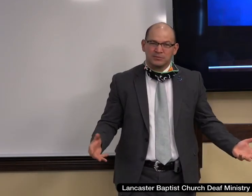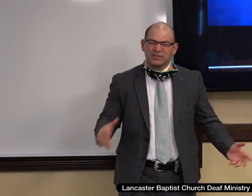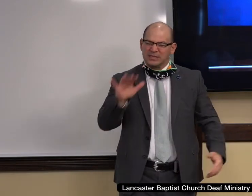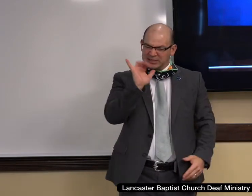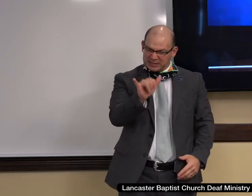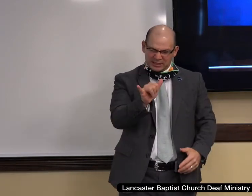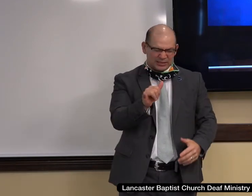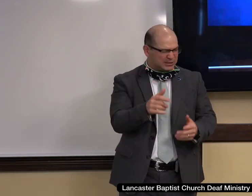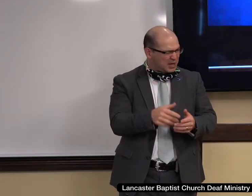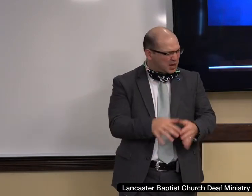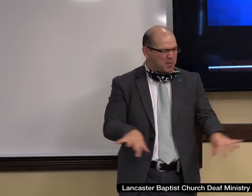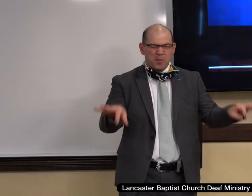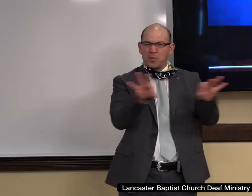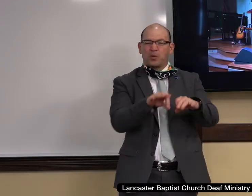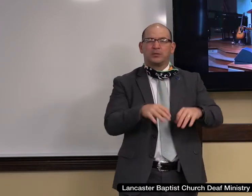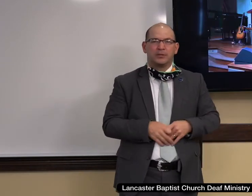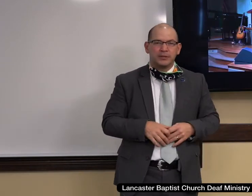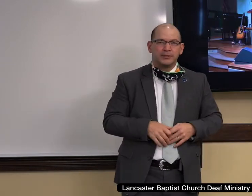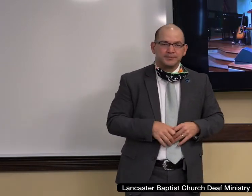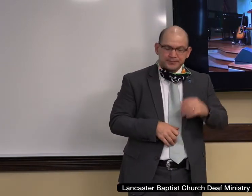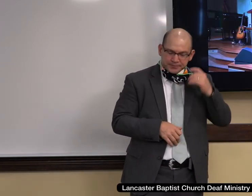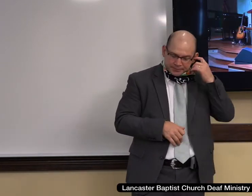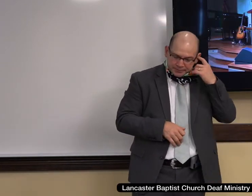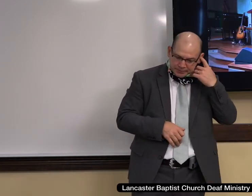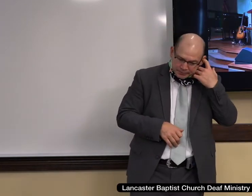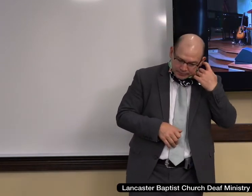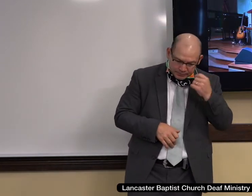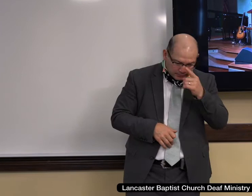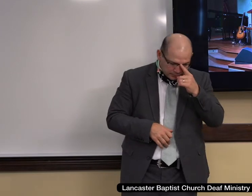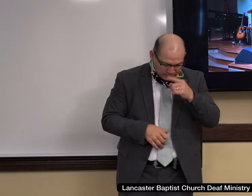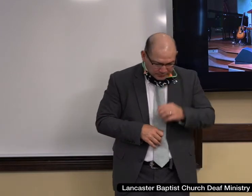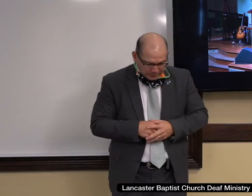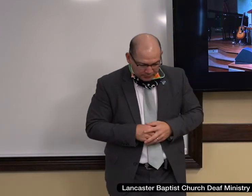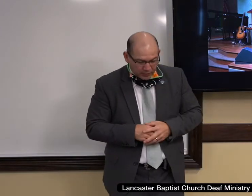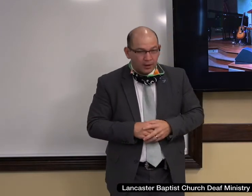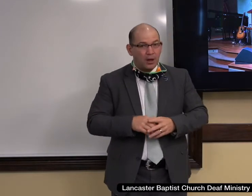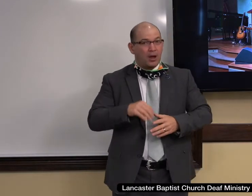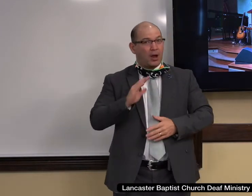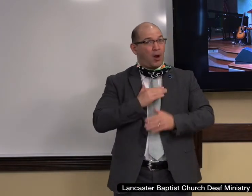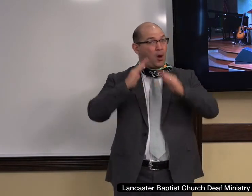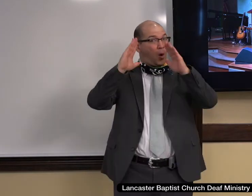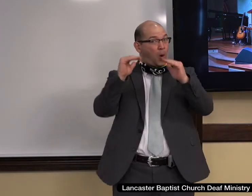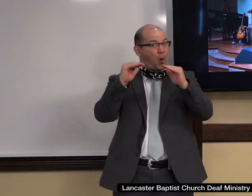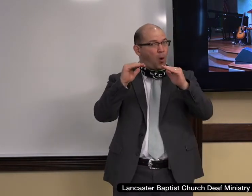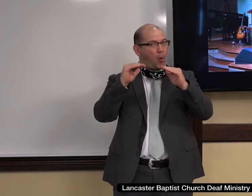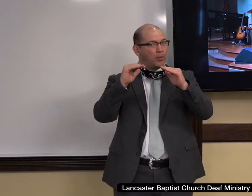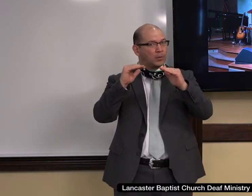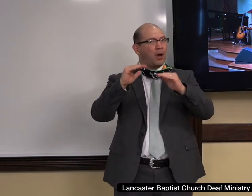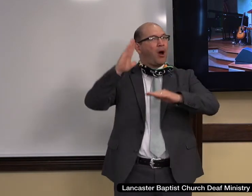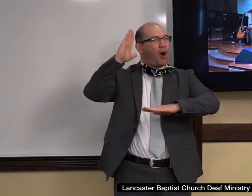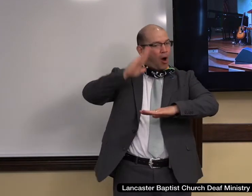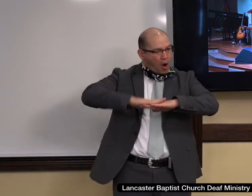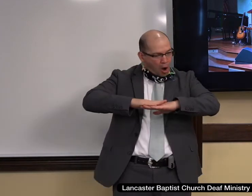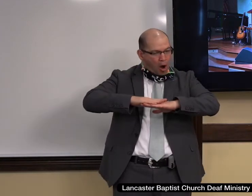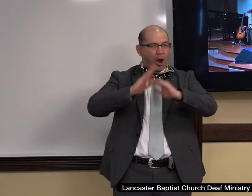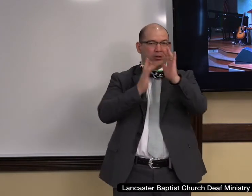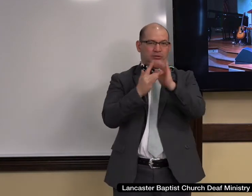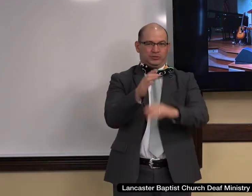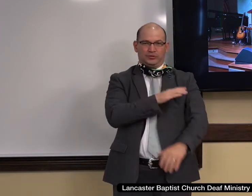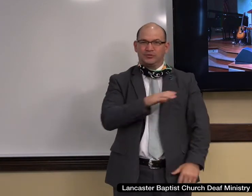We see here the foundational truth of Christianity, the rock on which our hope is built. It is the only hope of a sinner.